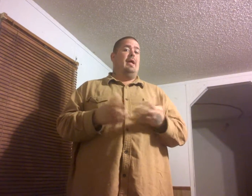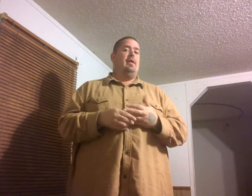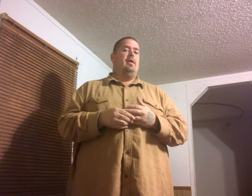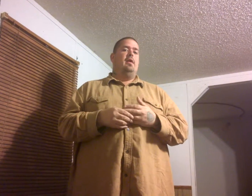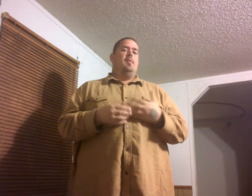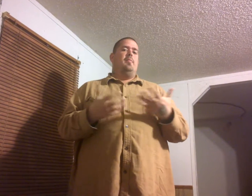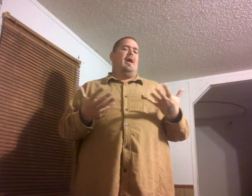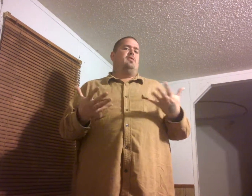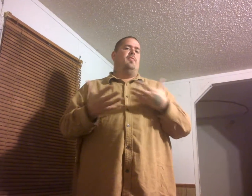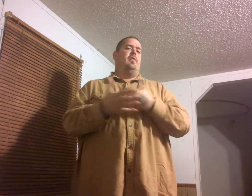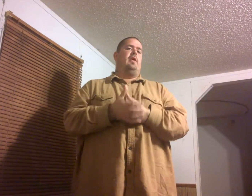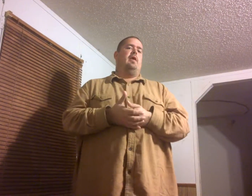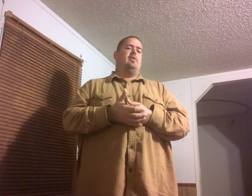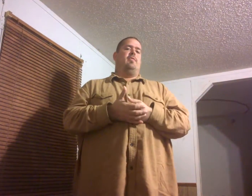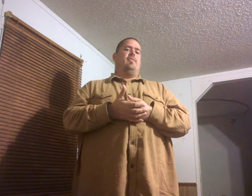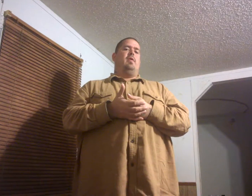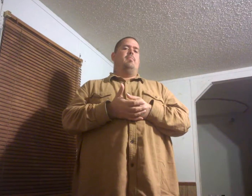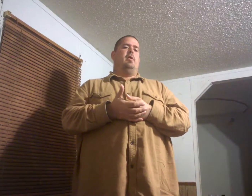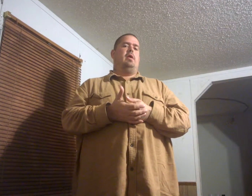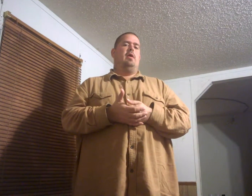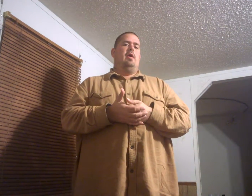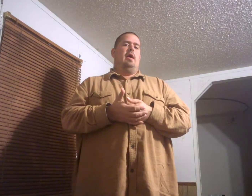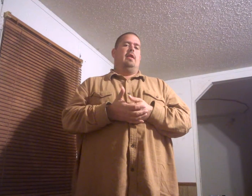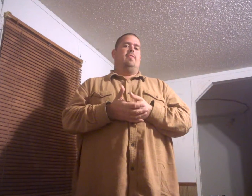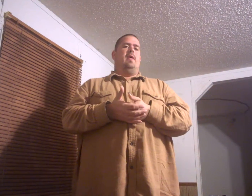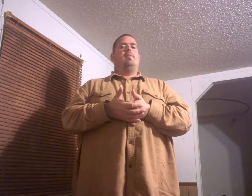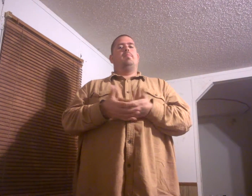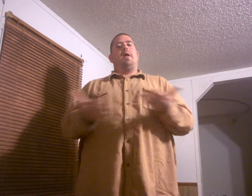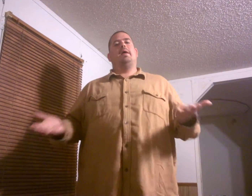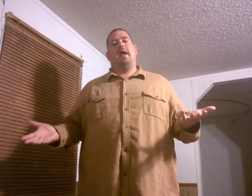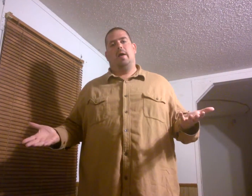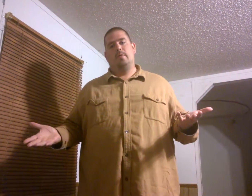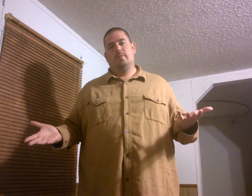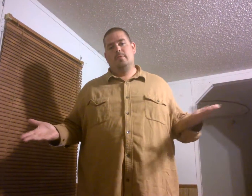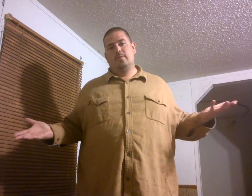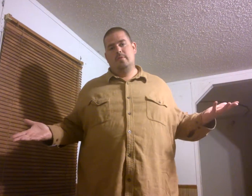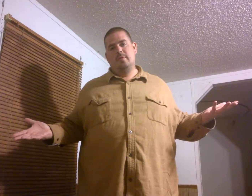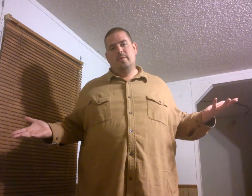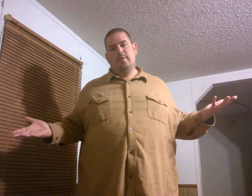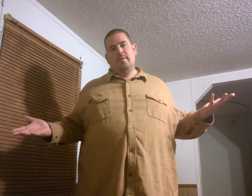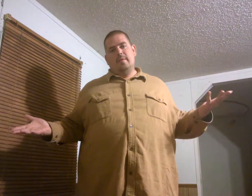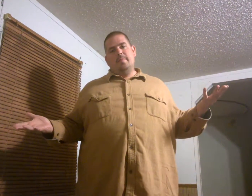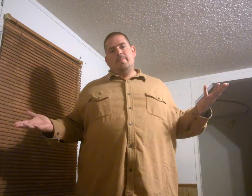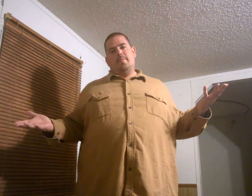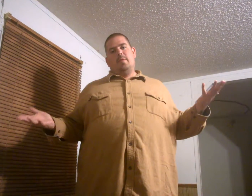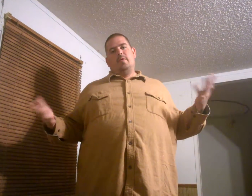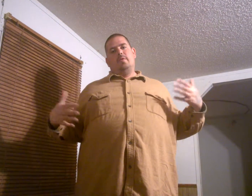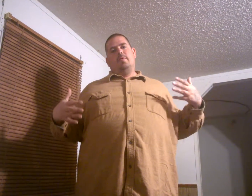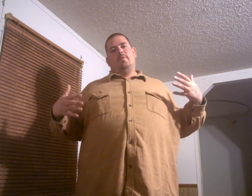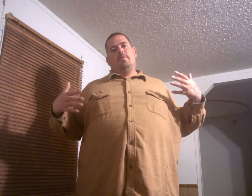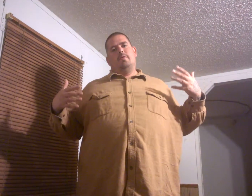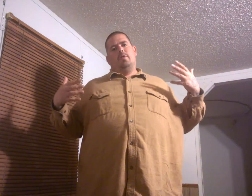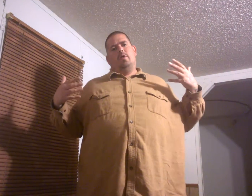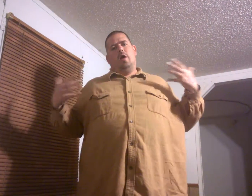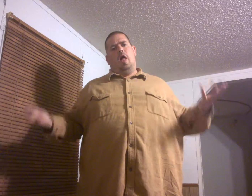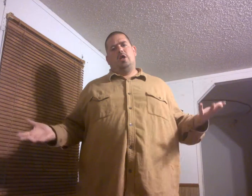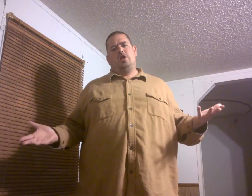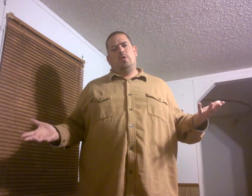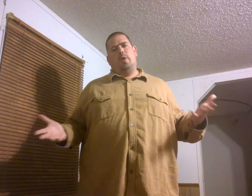lately but i still feel that he has enough fucking money in his fucking bank account and all that shit where